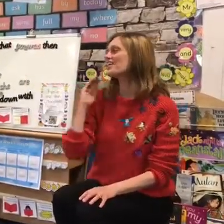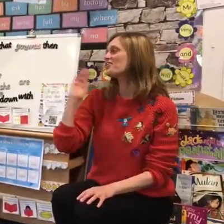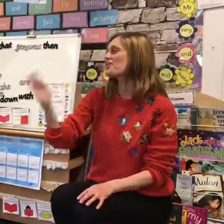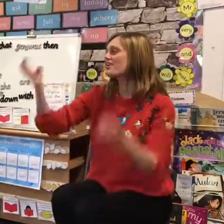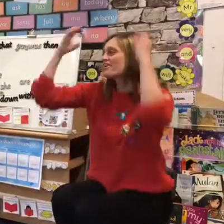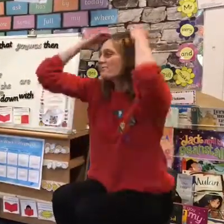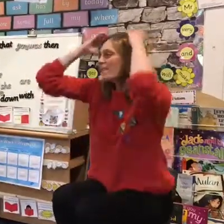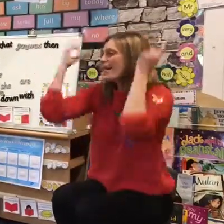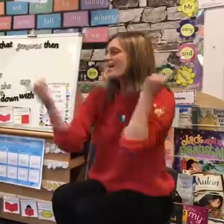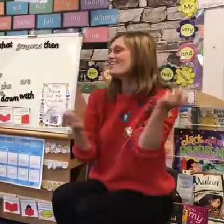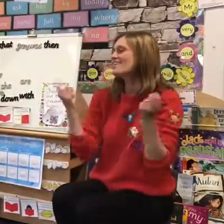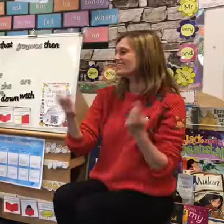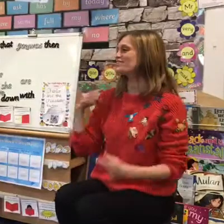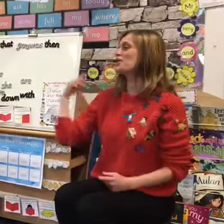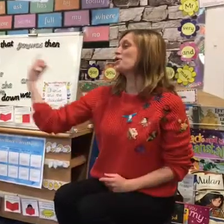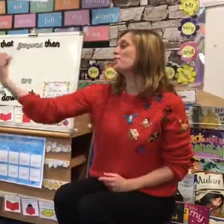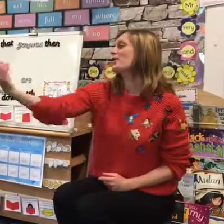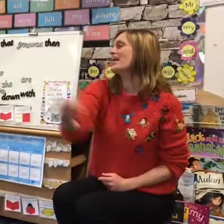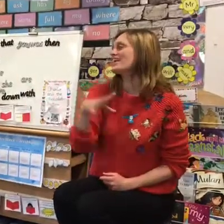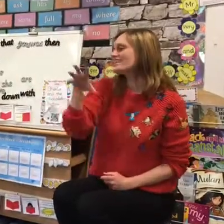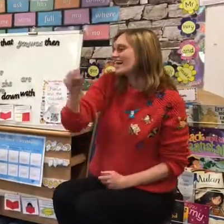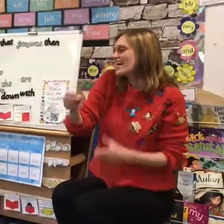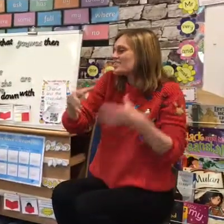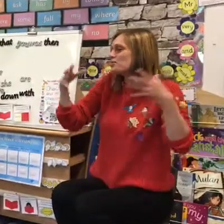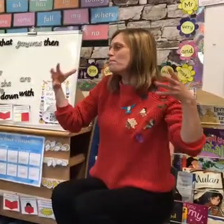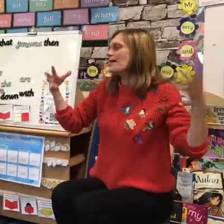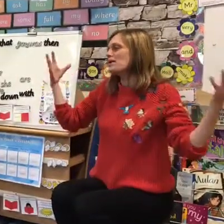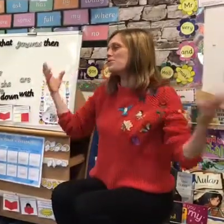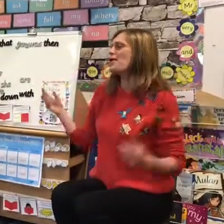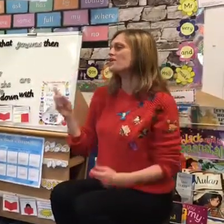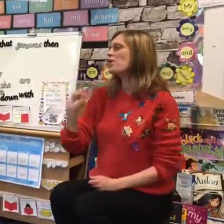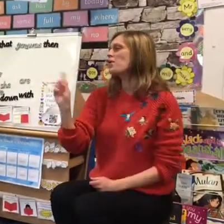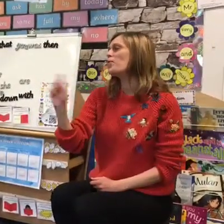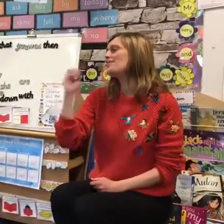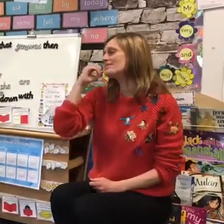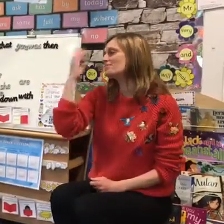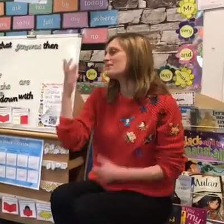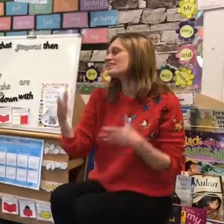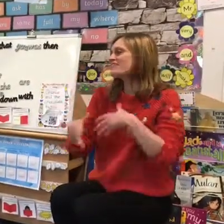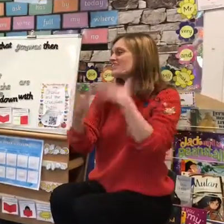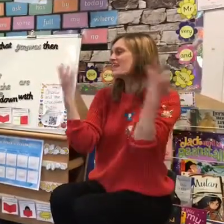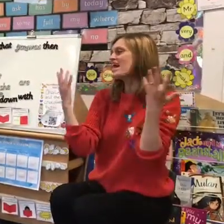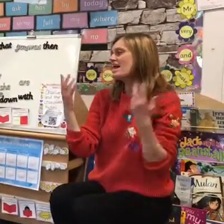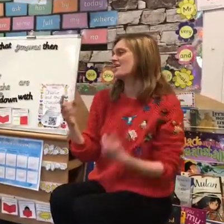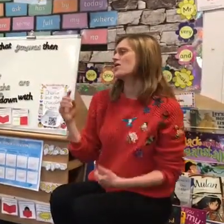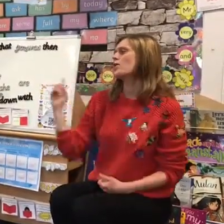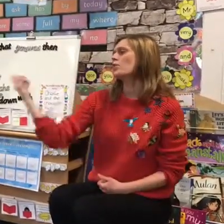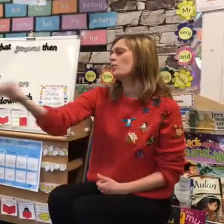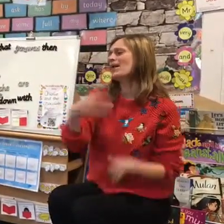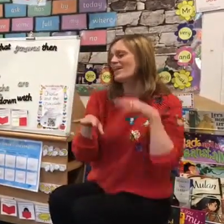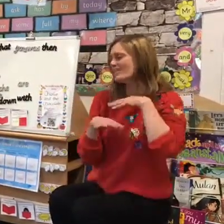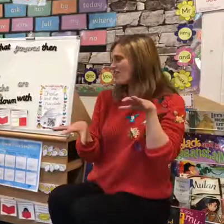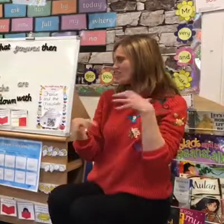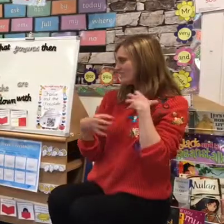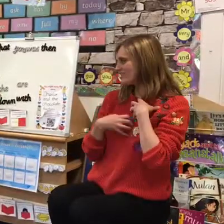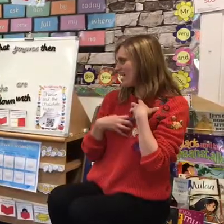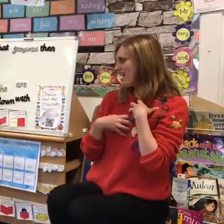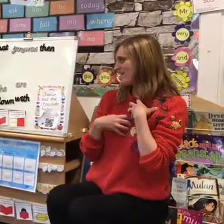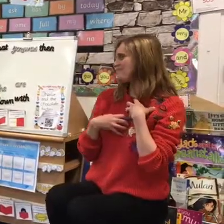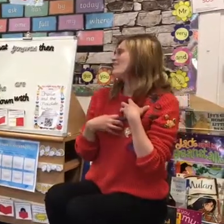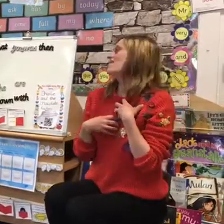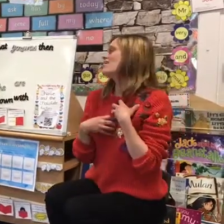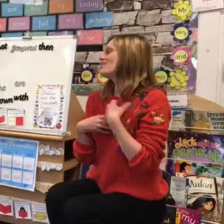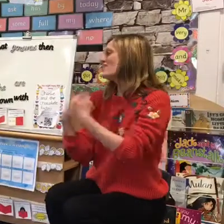We're going on a bear hunt. We're going to catch a big one. What a beautiful day. We're not